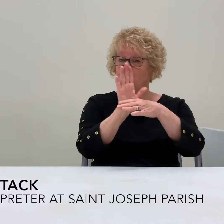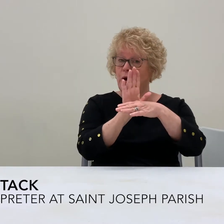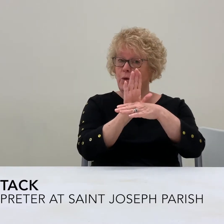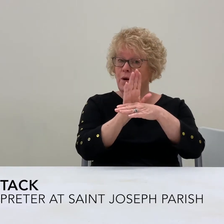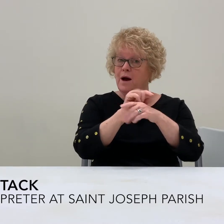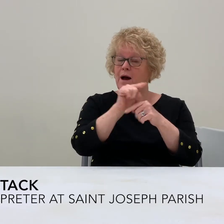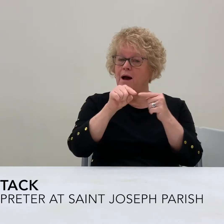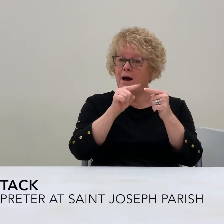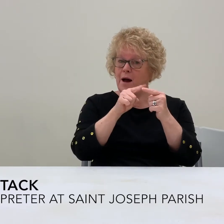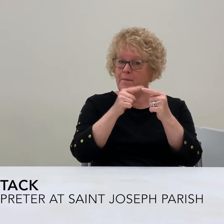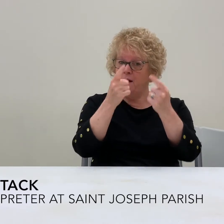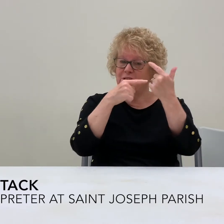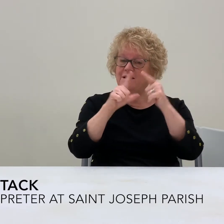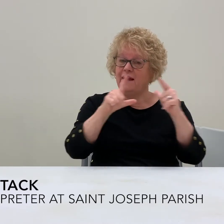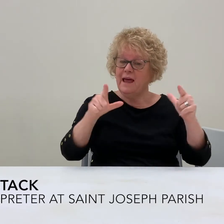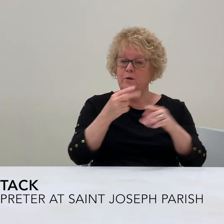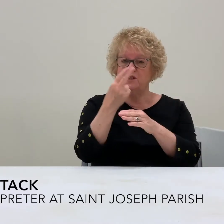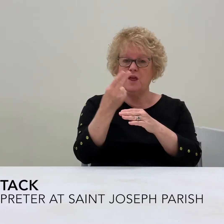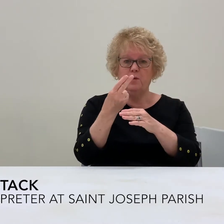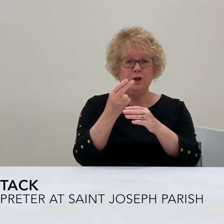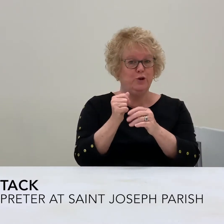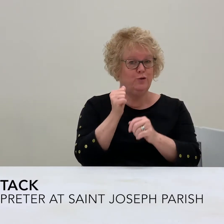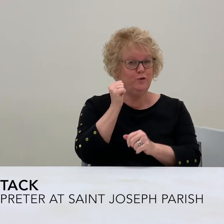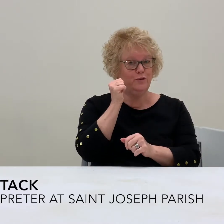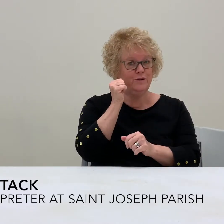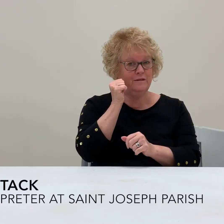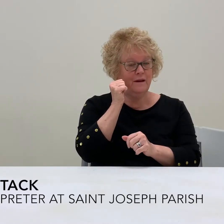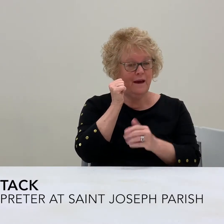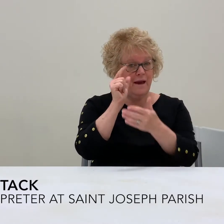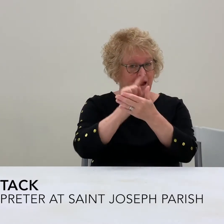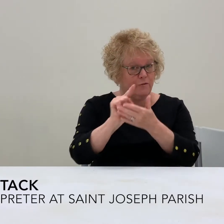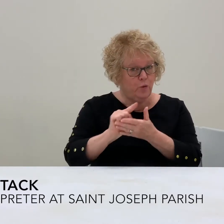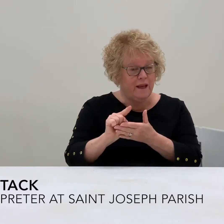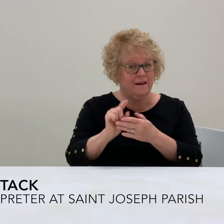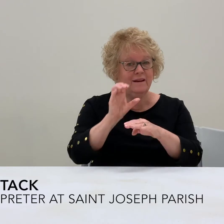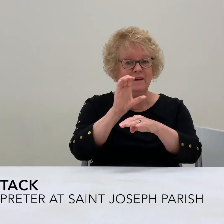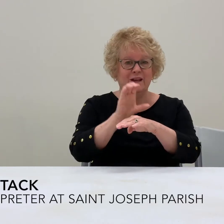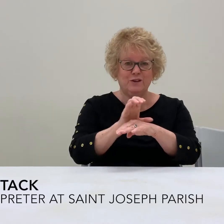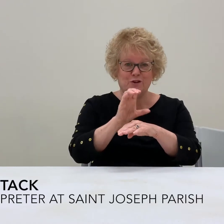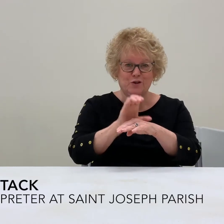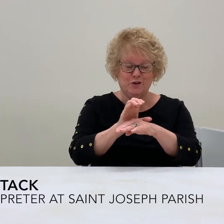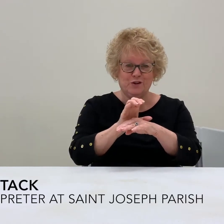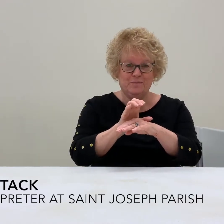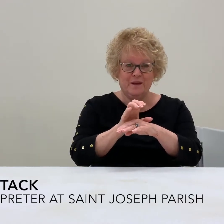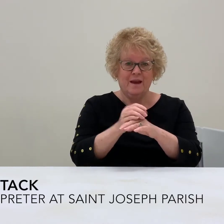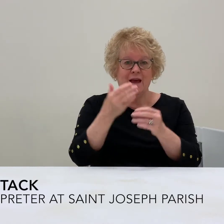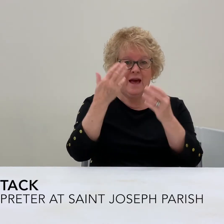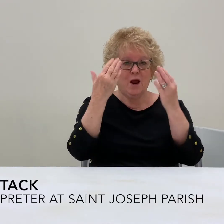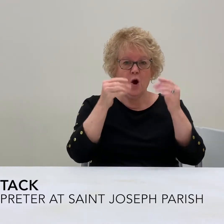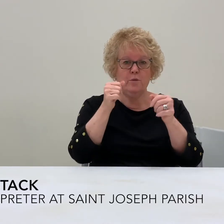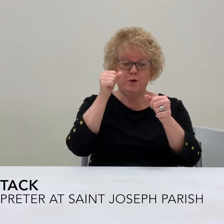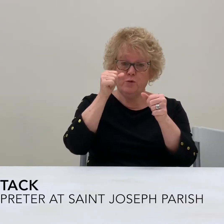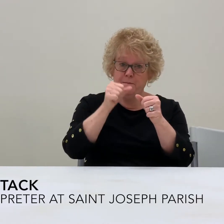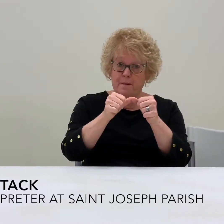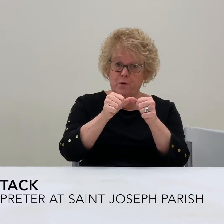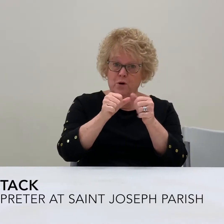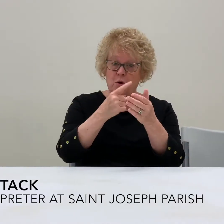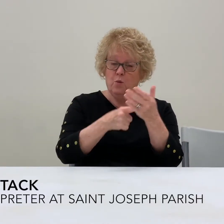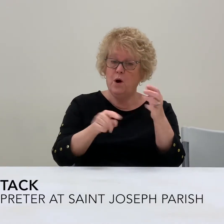about sign language that we use every week in church. And I hope you remember what